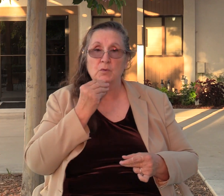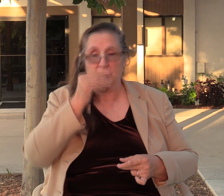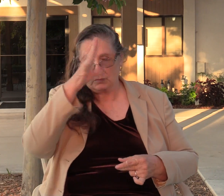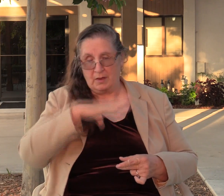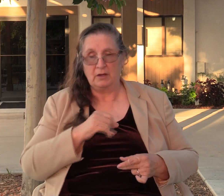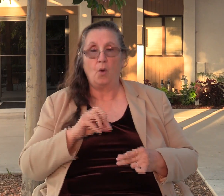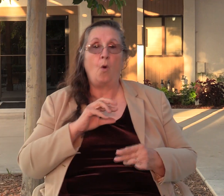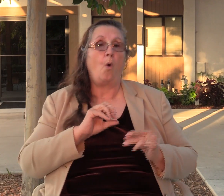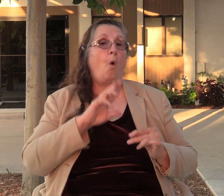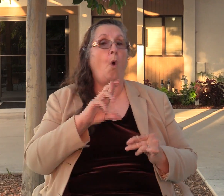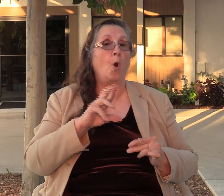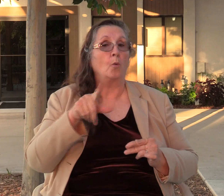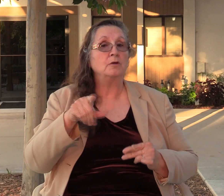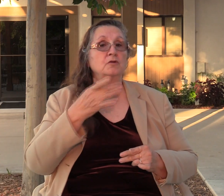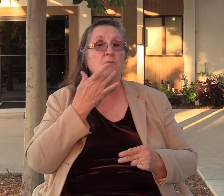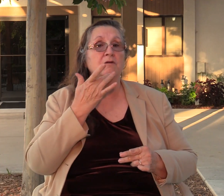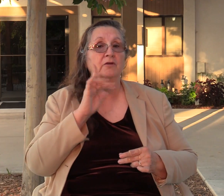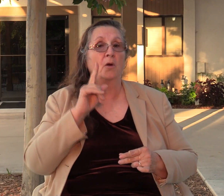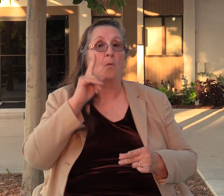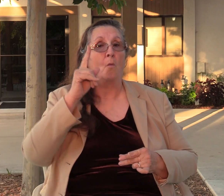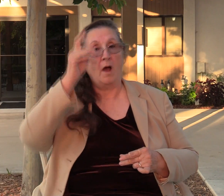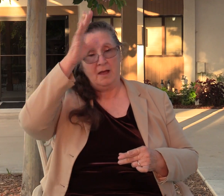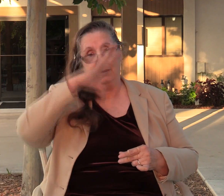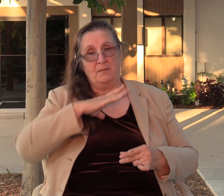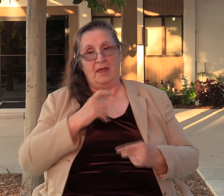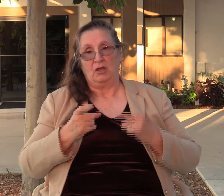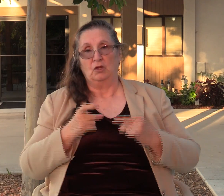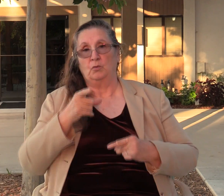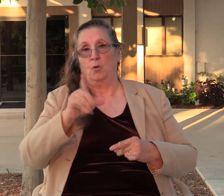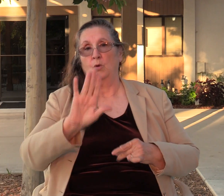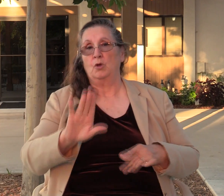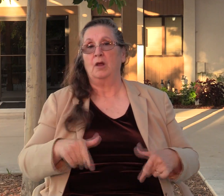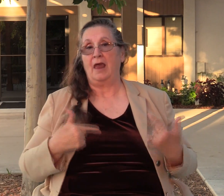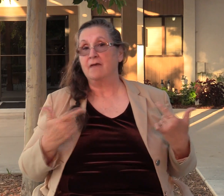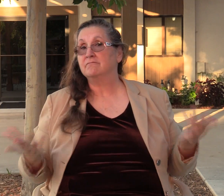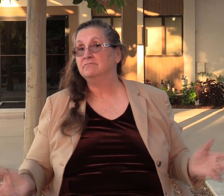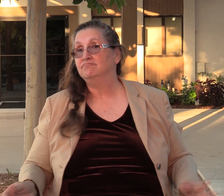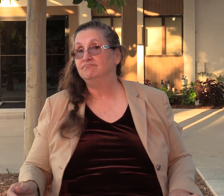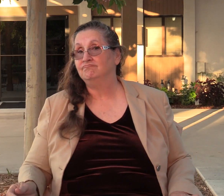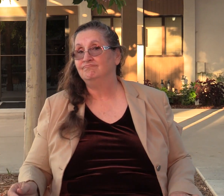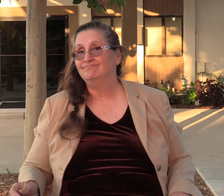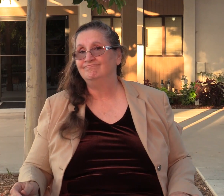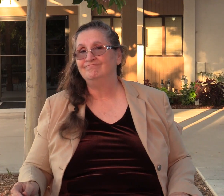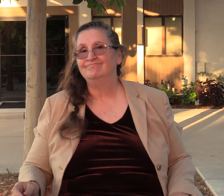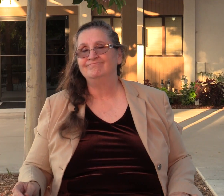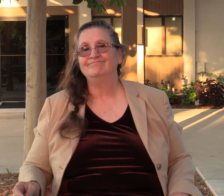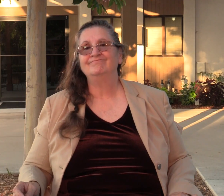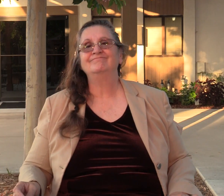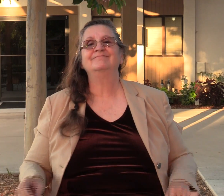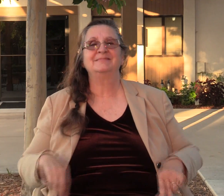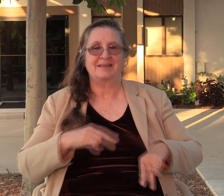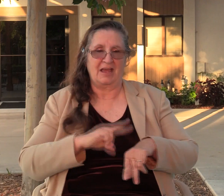have just one man rule over you? Of course, Abimelech was speaking of himself here.